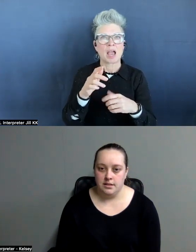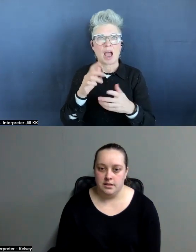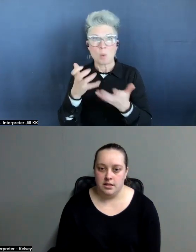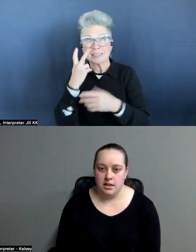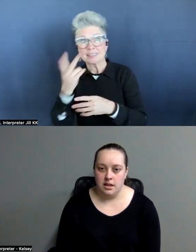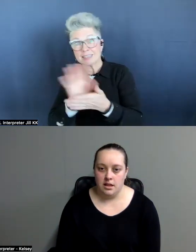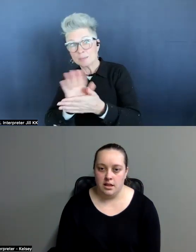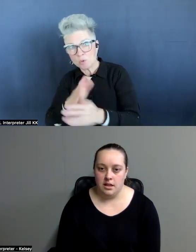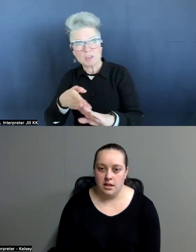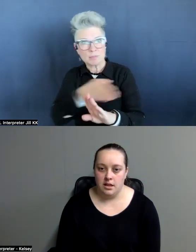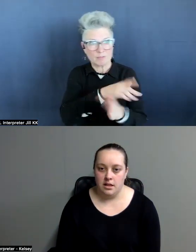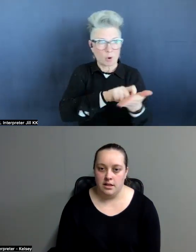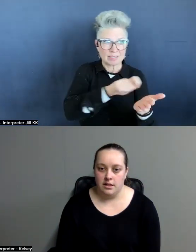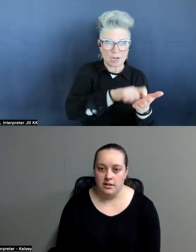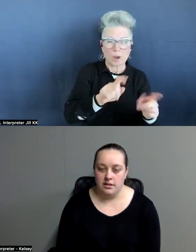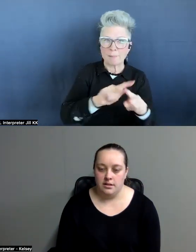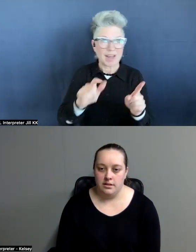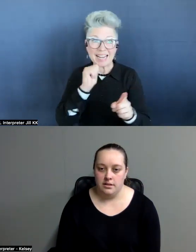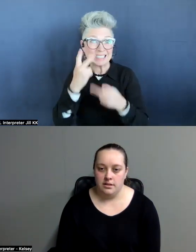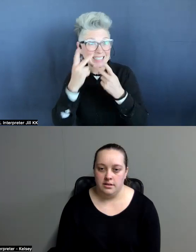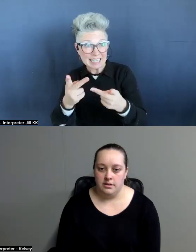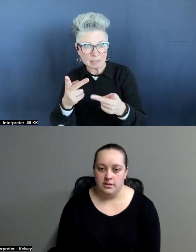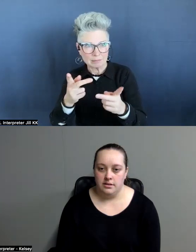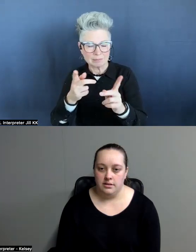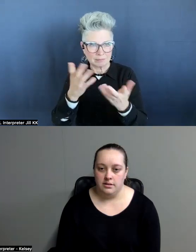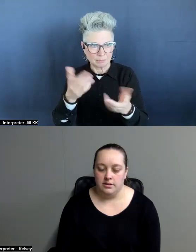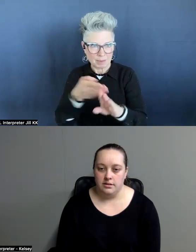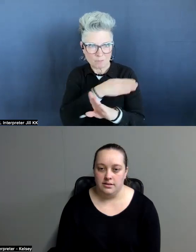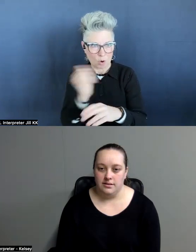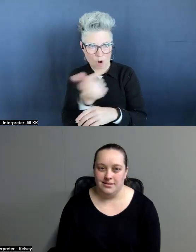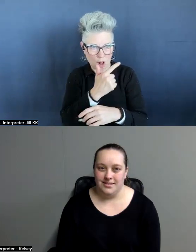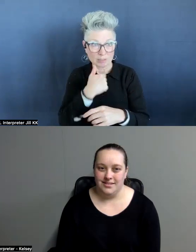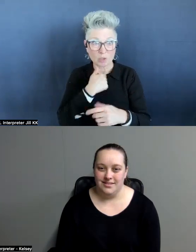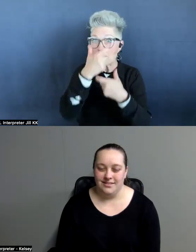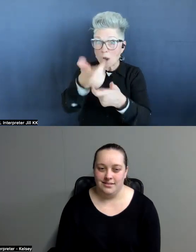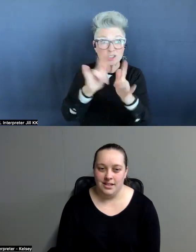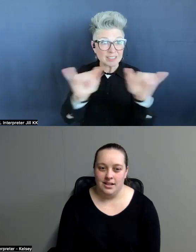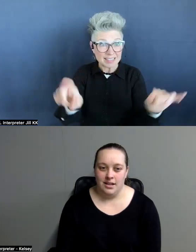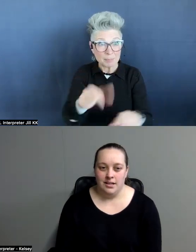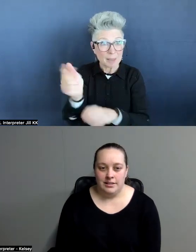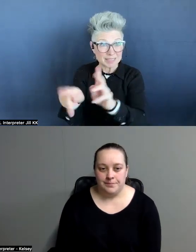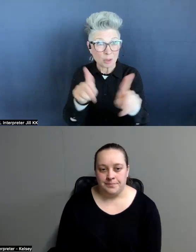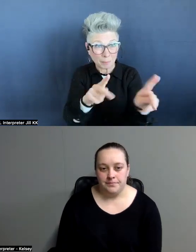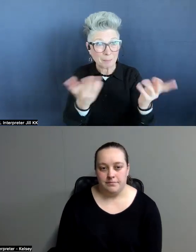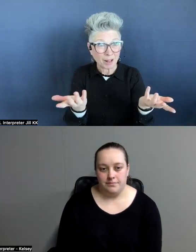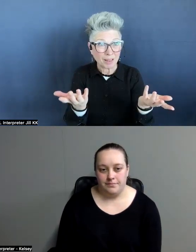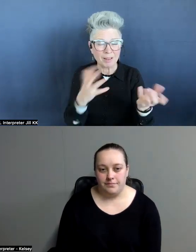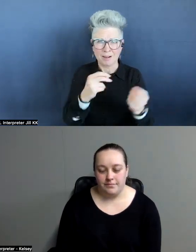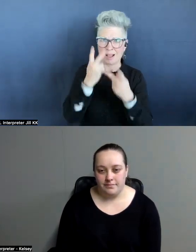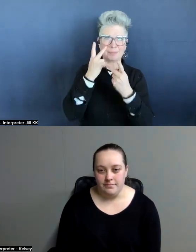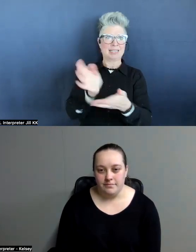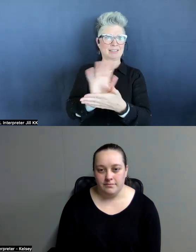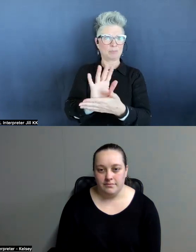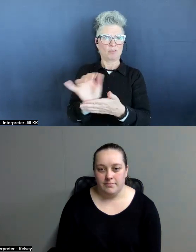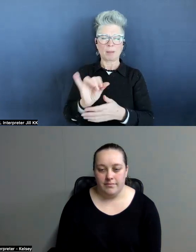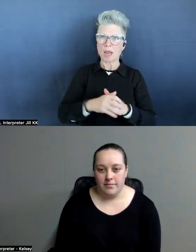didn't see it until everybody else saw it. So I'm watching it with the whole world. Right. And I'm seeing this movie and I'm like, oh, my